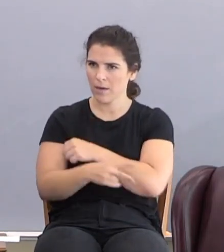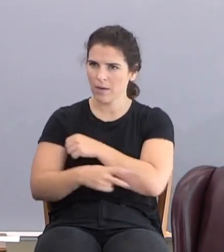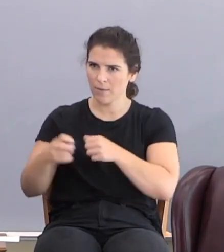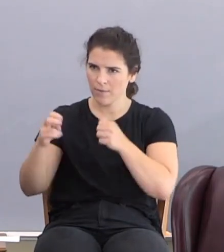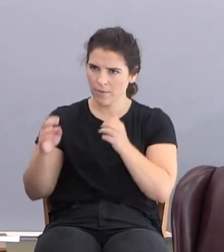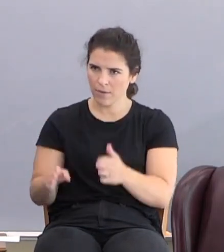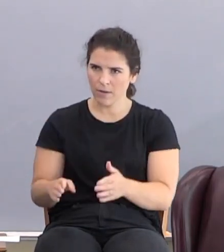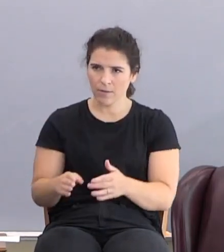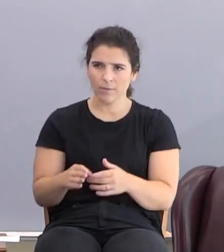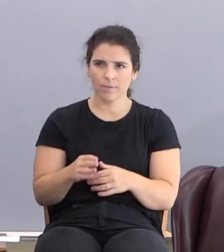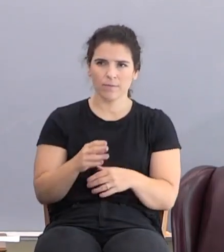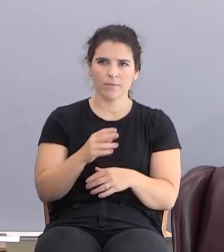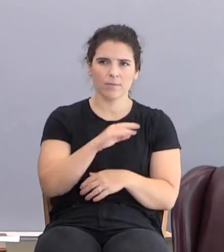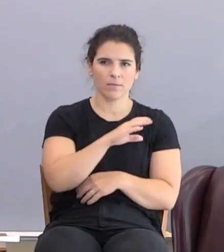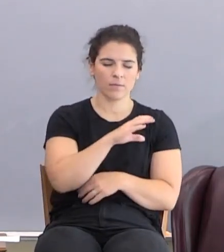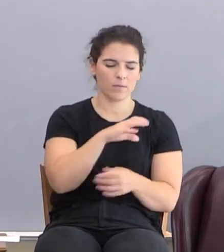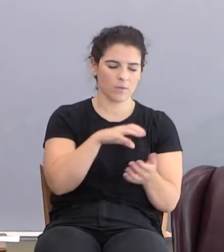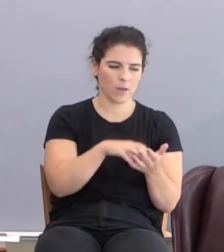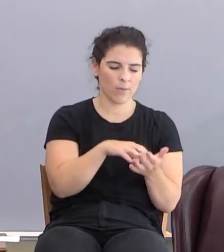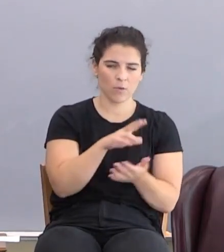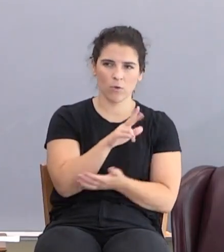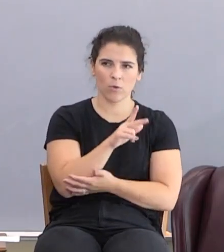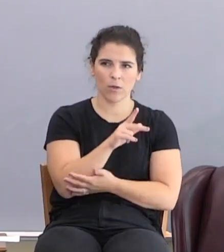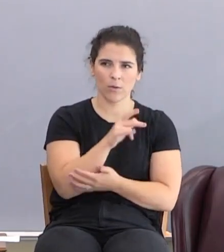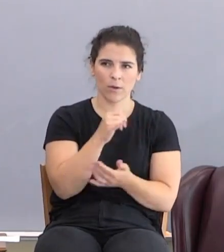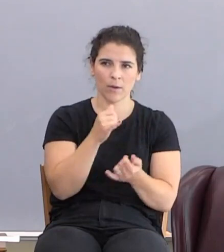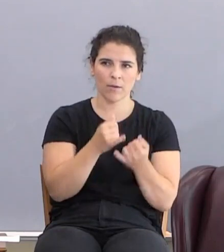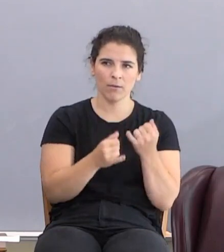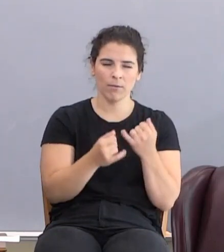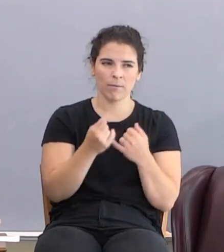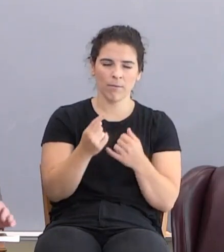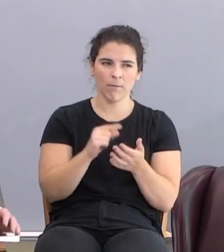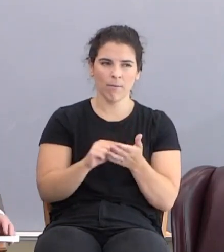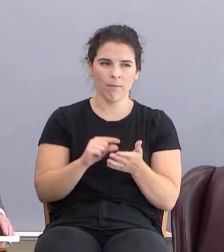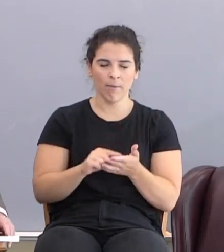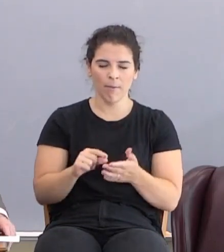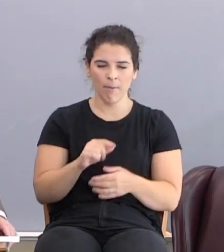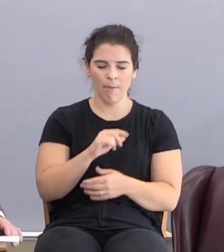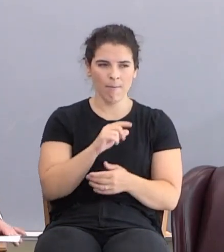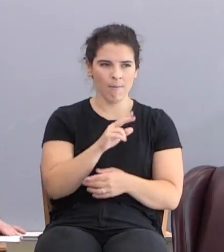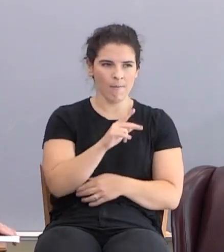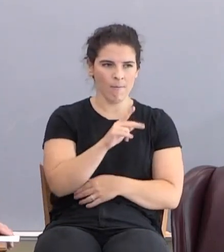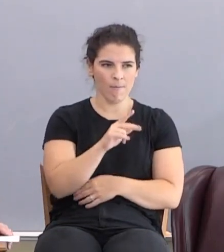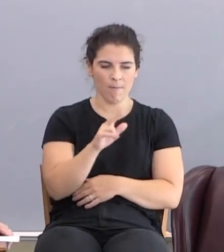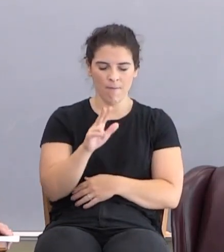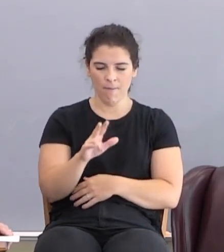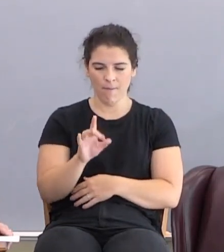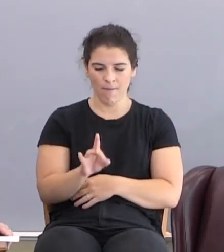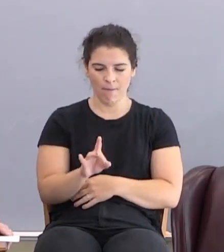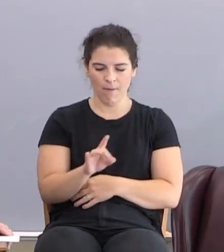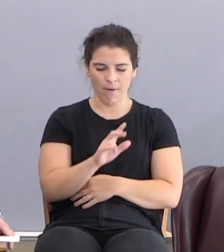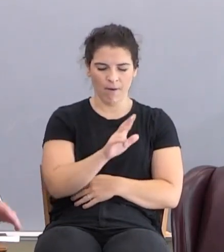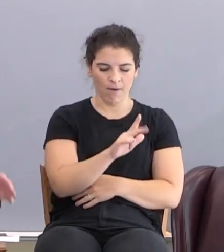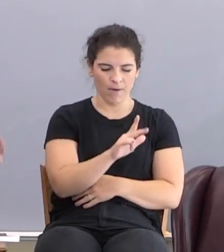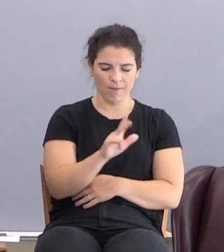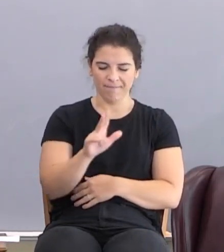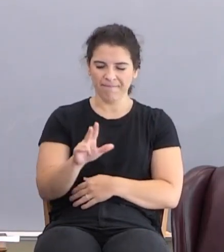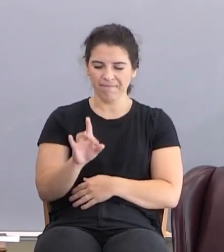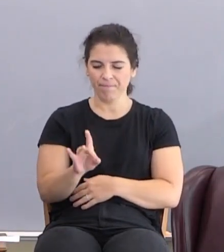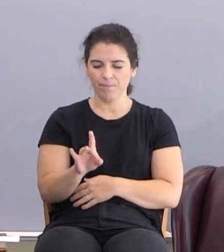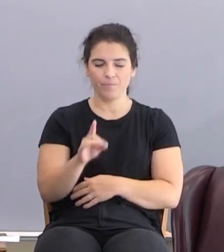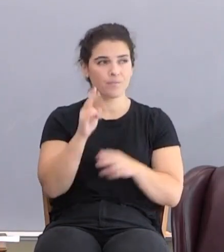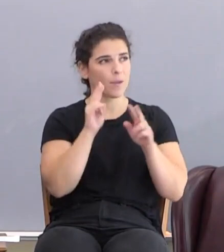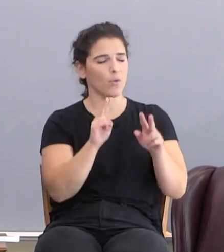Look at chapter 23, the last two verses. 23, 38. Behold,